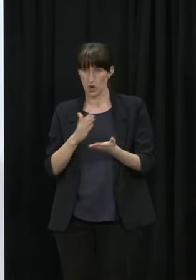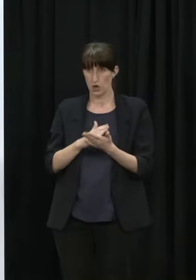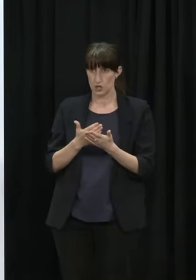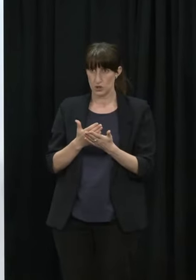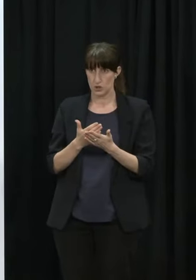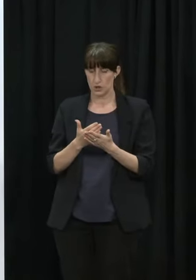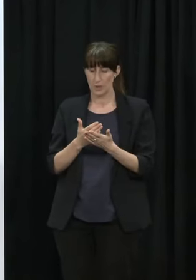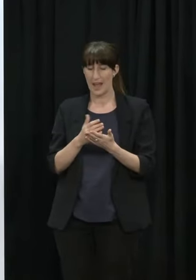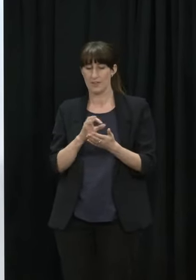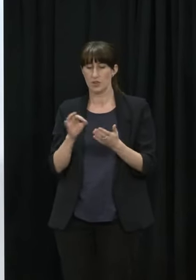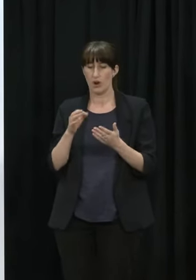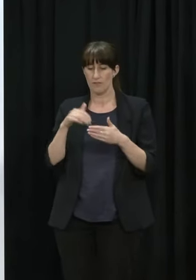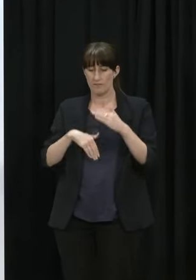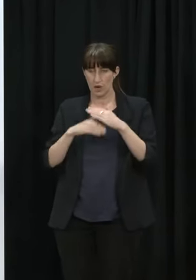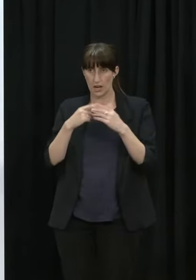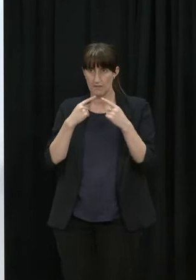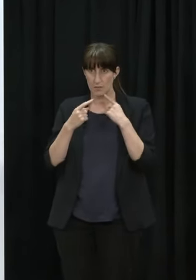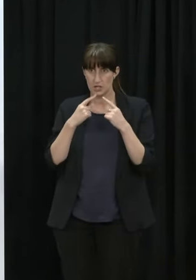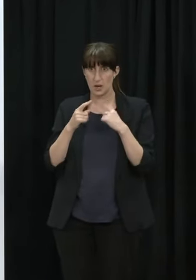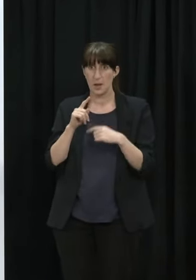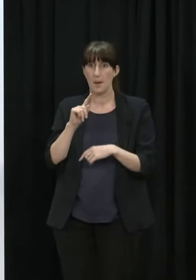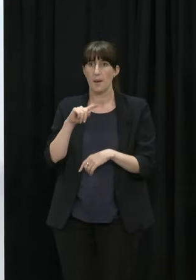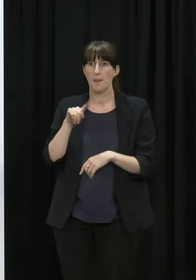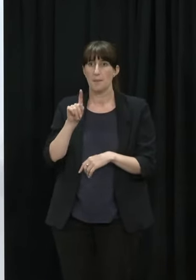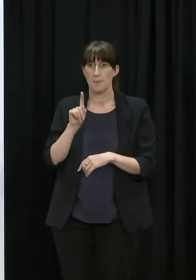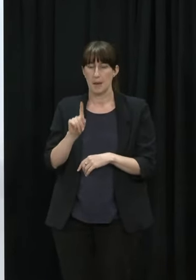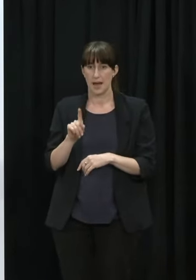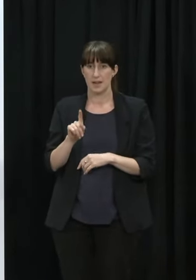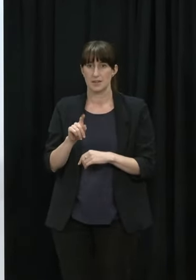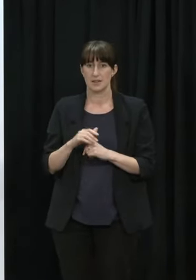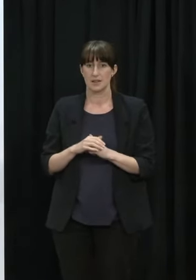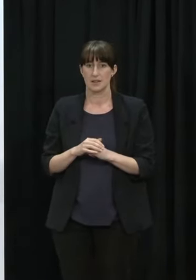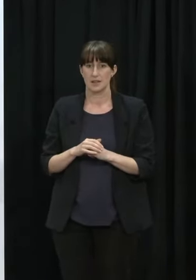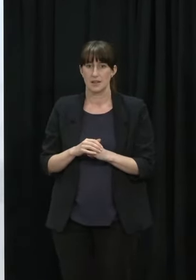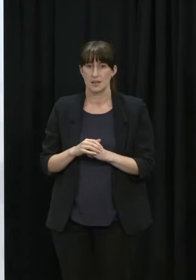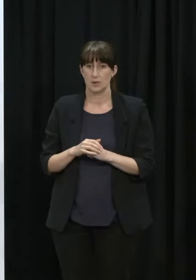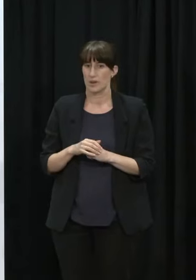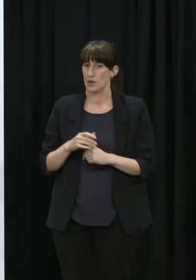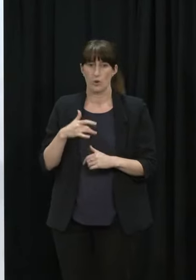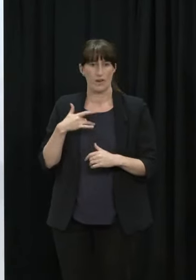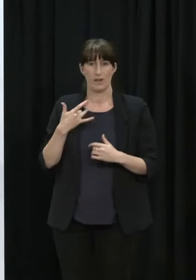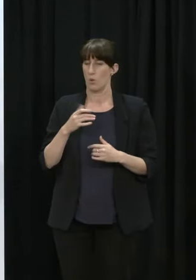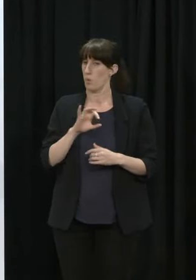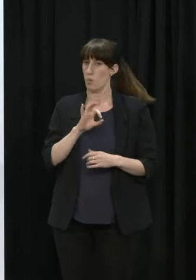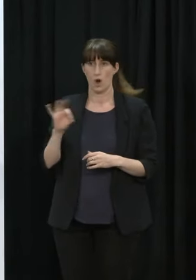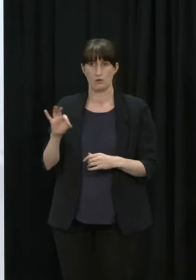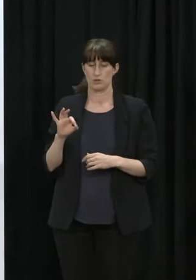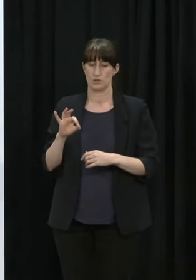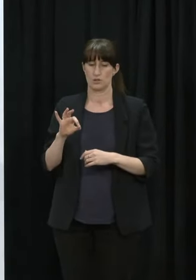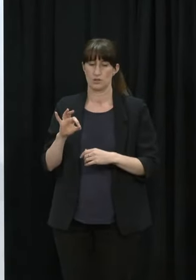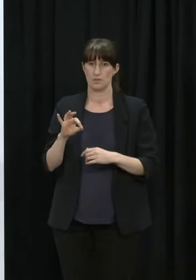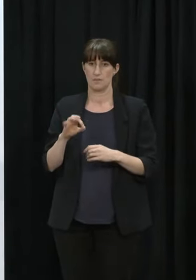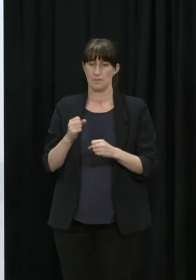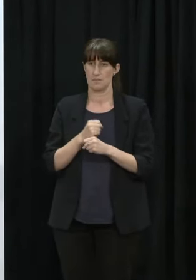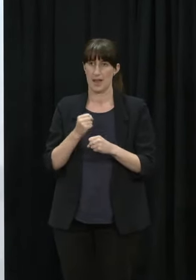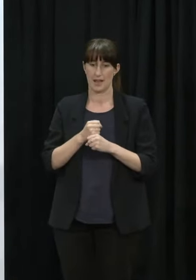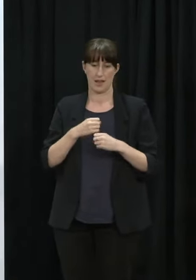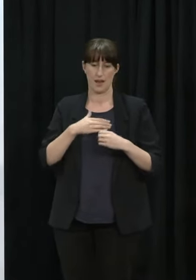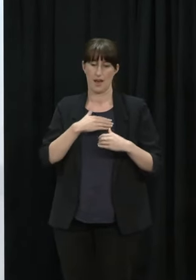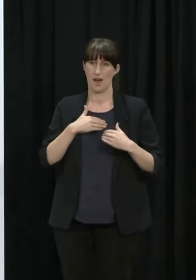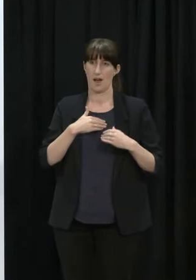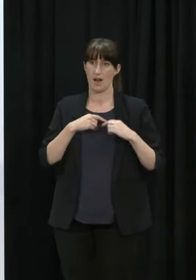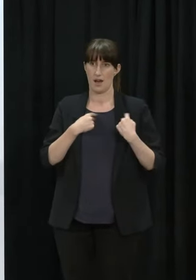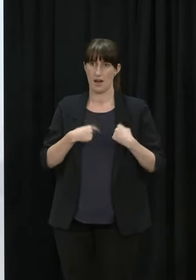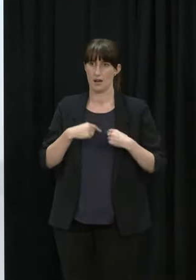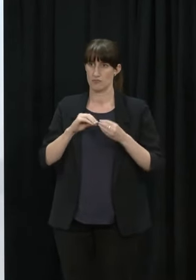booster dose would trigger myocarditis which as you know is more common in fact after the first dose as in this sad case Mark Do you have a sense,